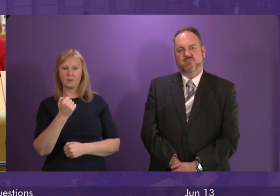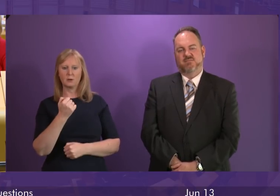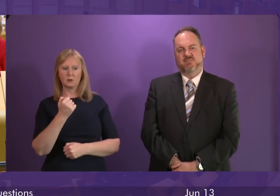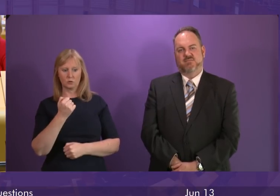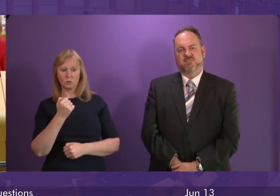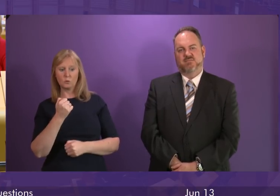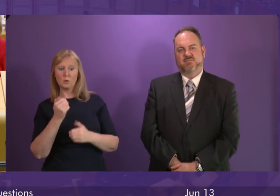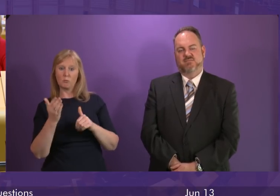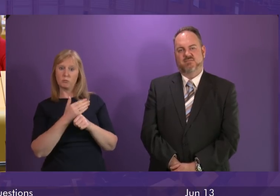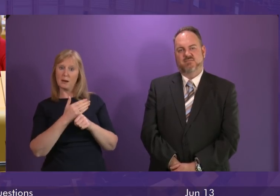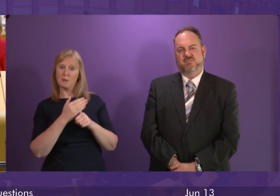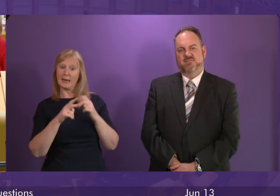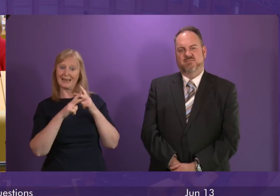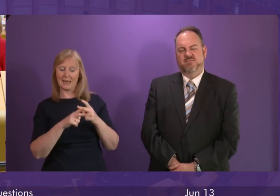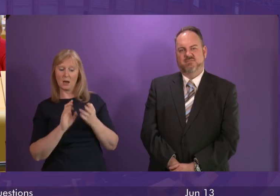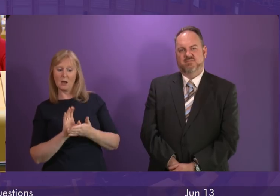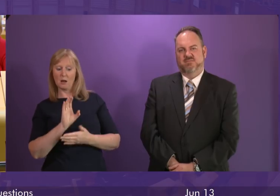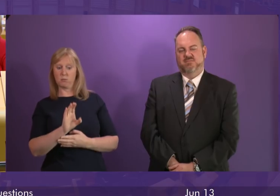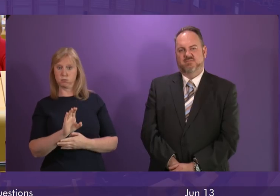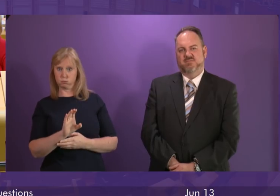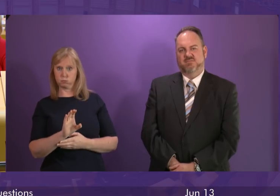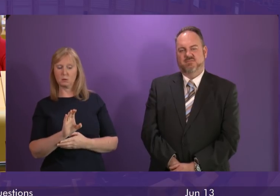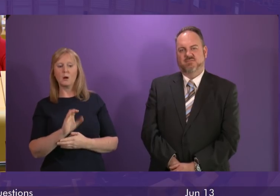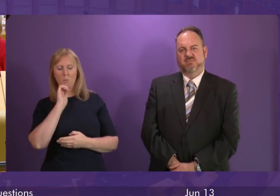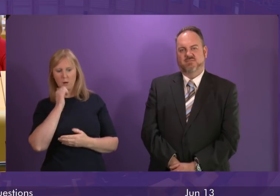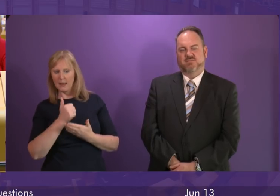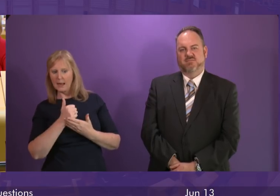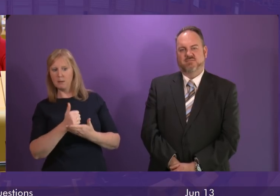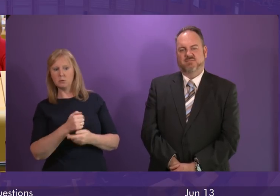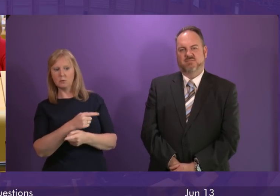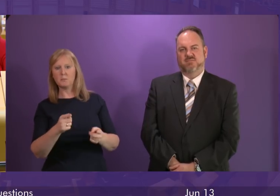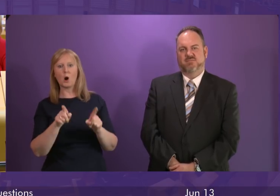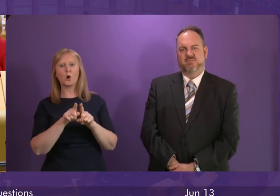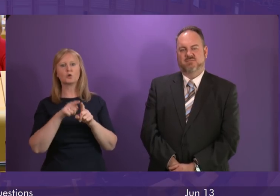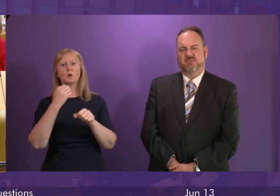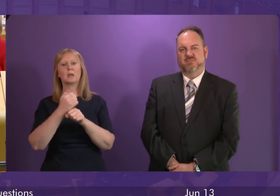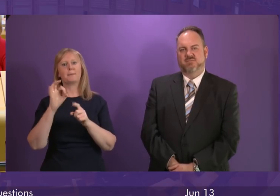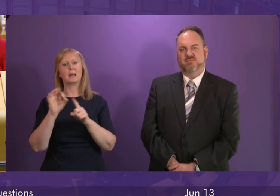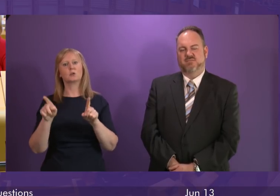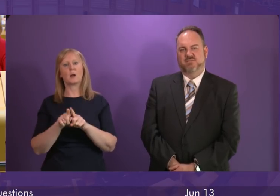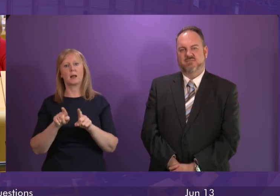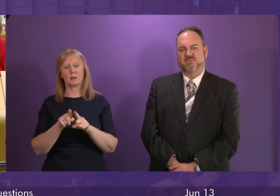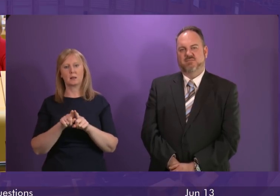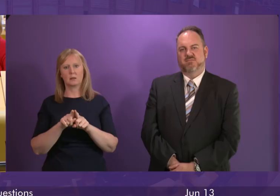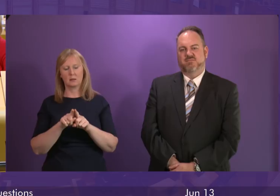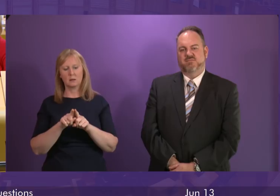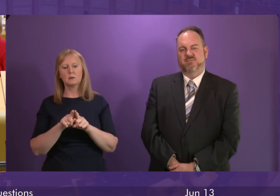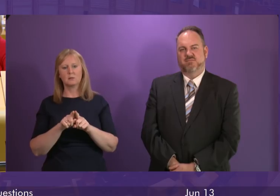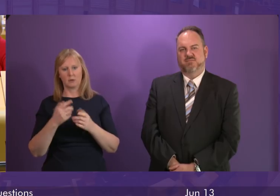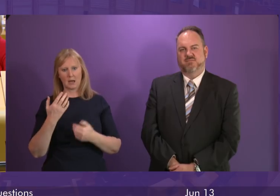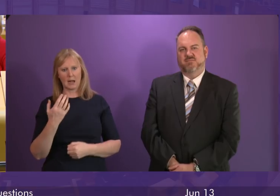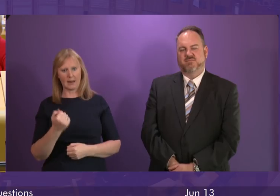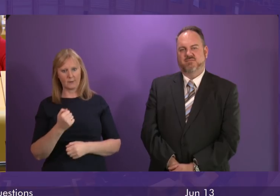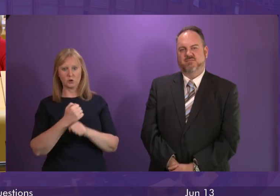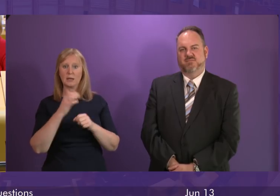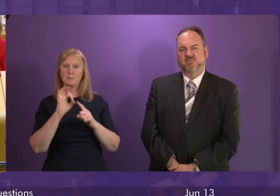to primary care not just helps the entirety of the primary care team but also helps general practice because it has tasks that might currently be done